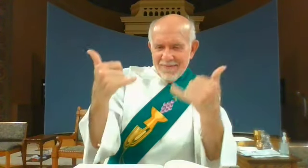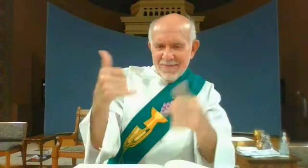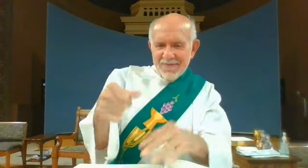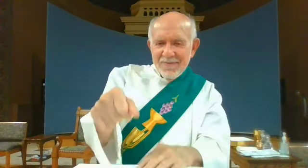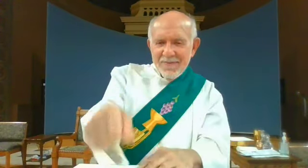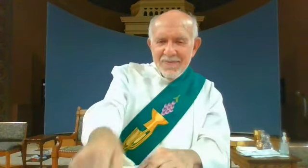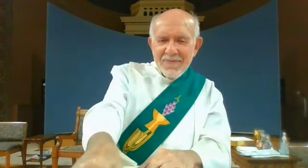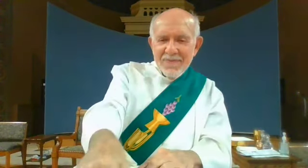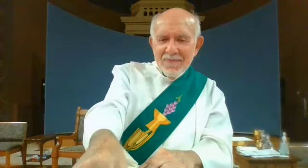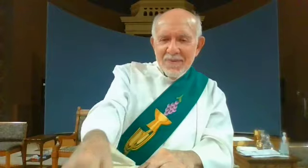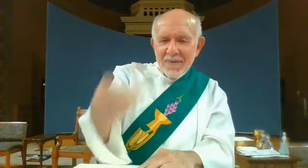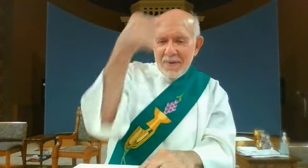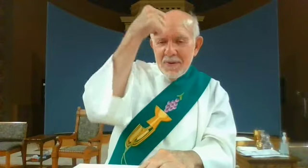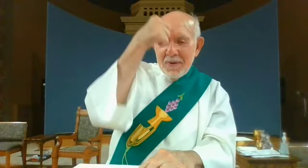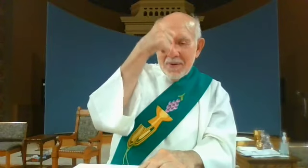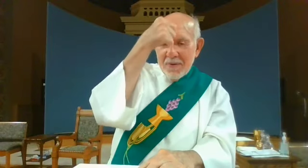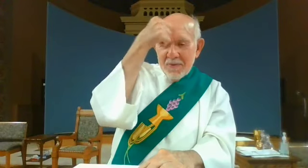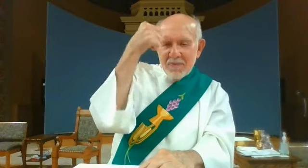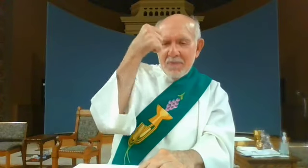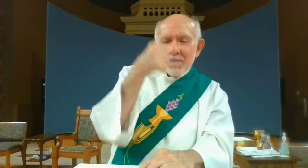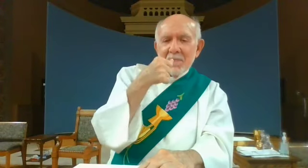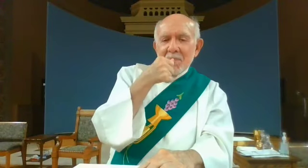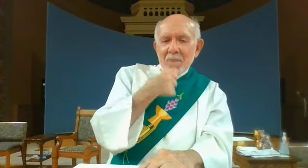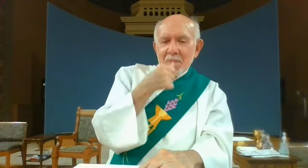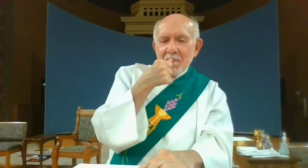Language glory to you O Lord